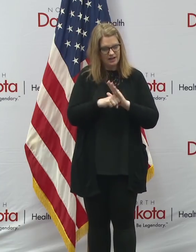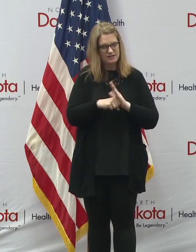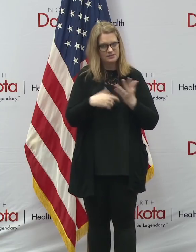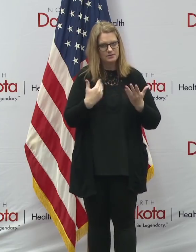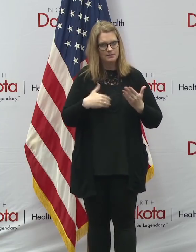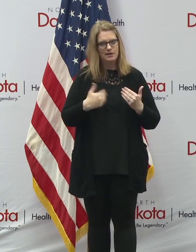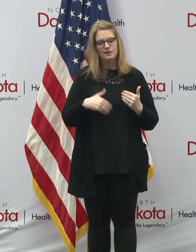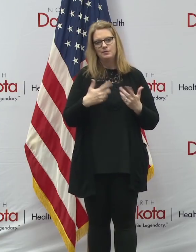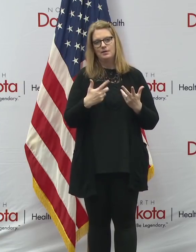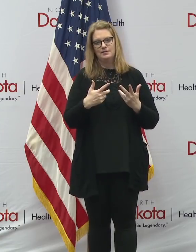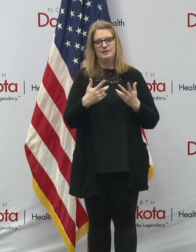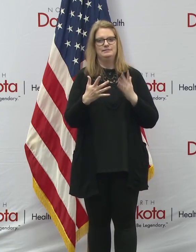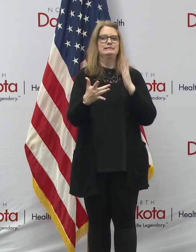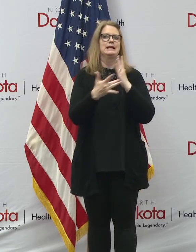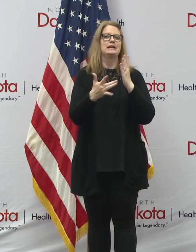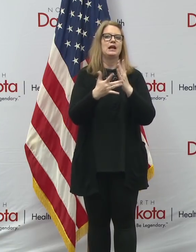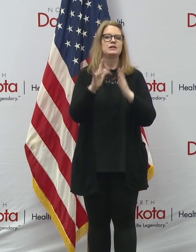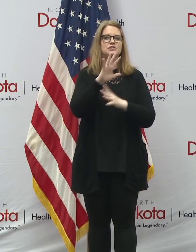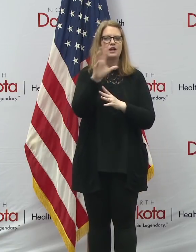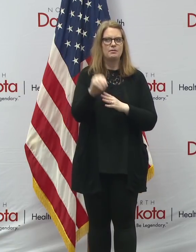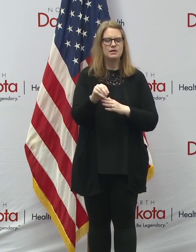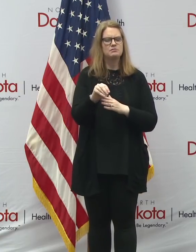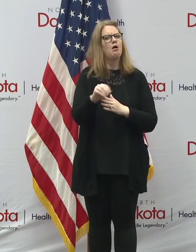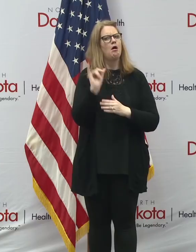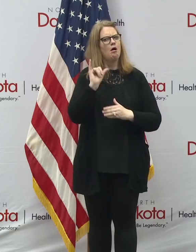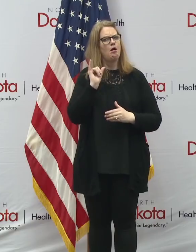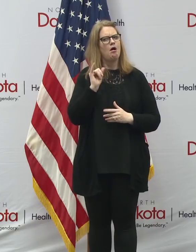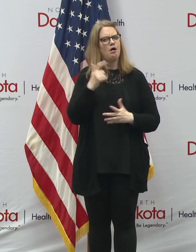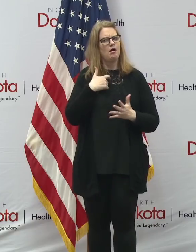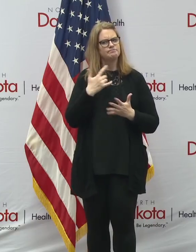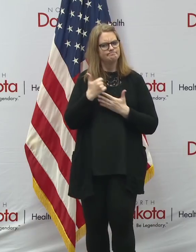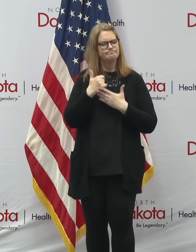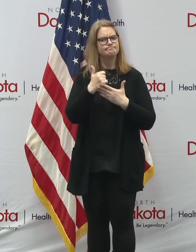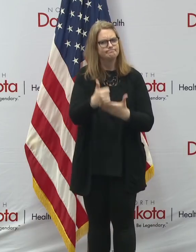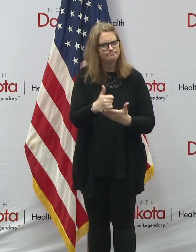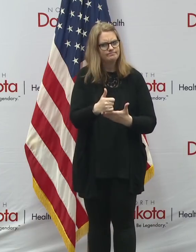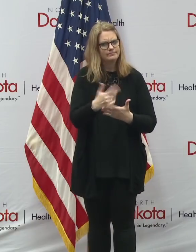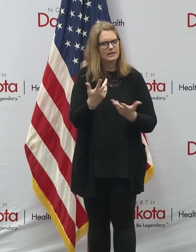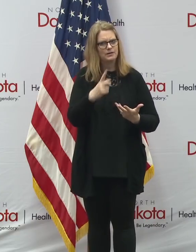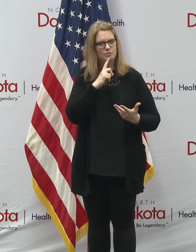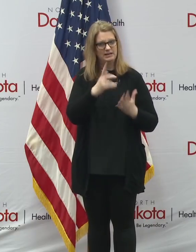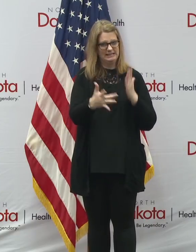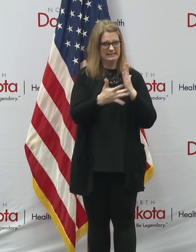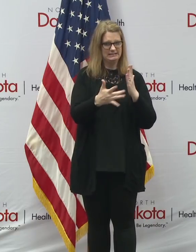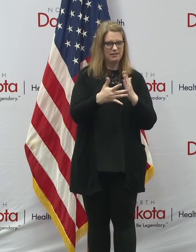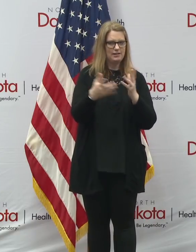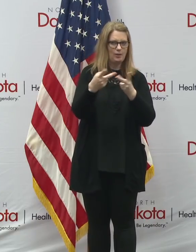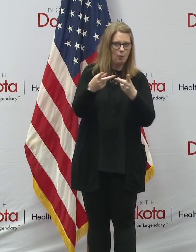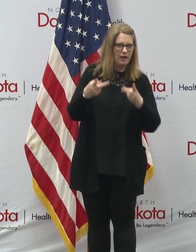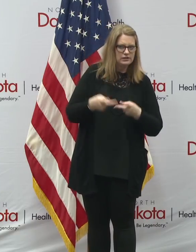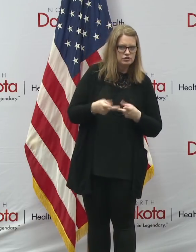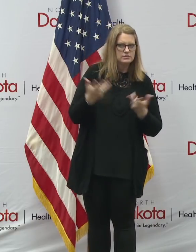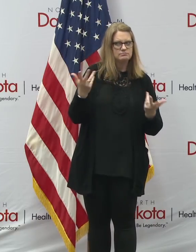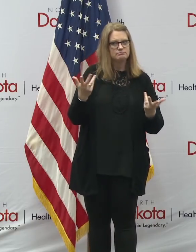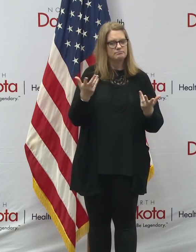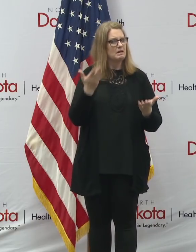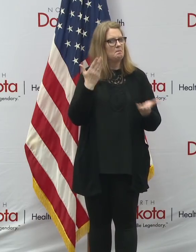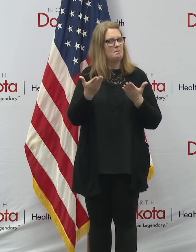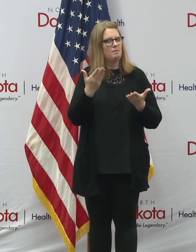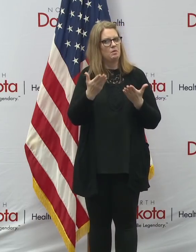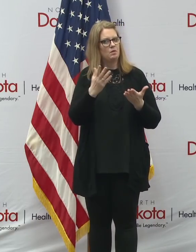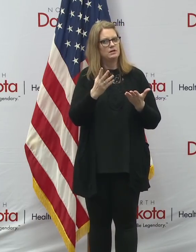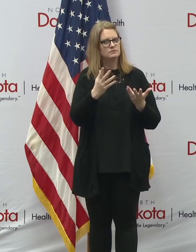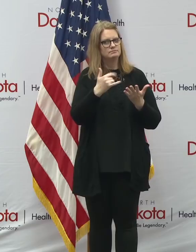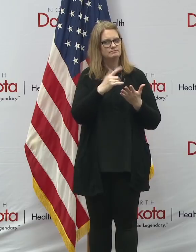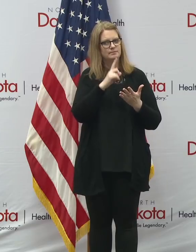technology companies jumping in because, again, technology and location may be one of the tools that will help